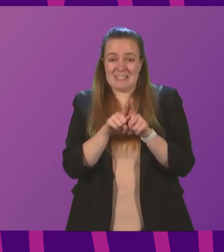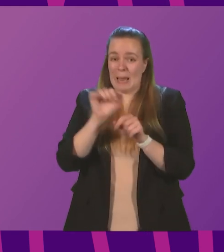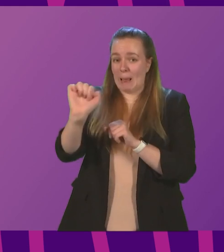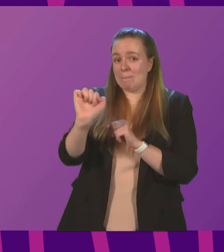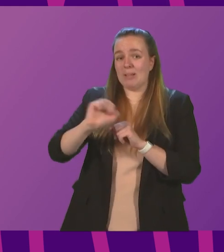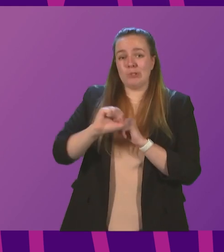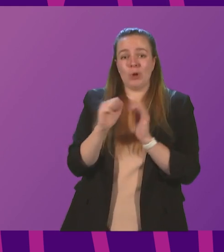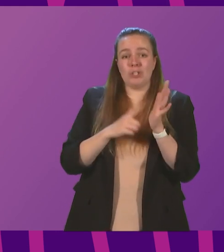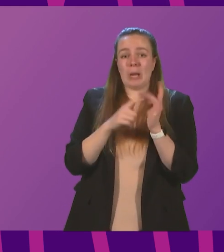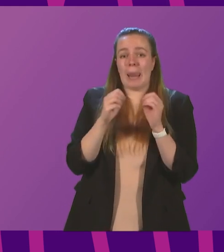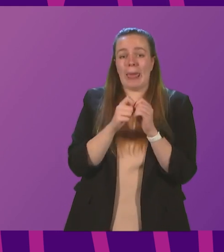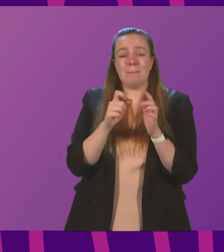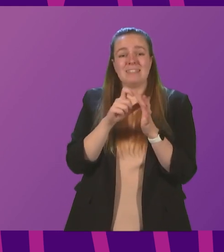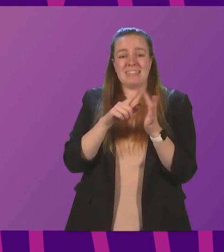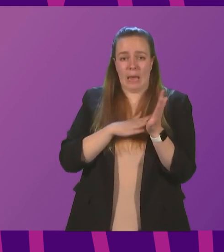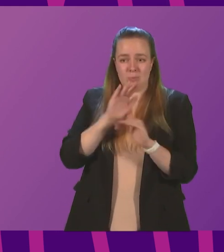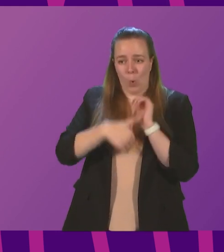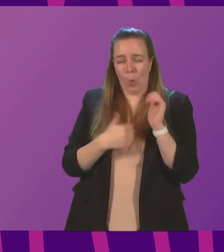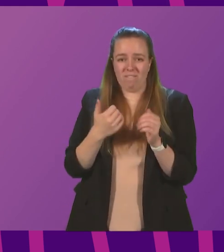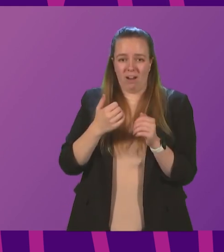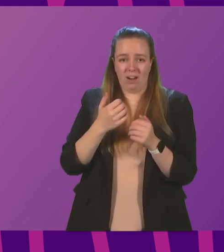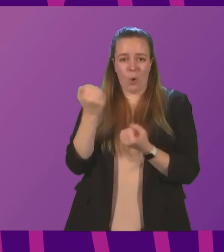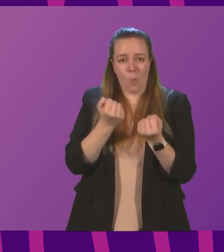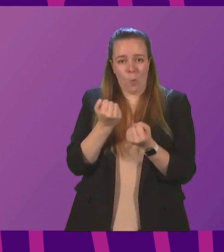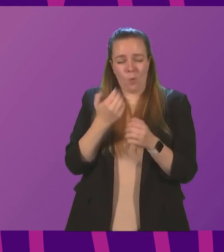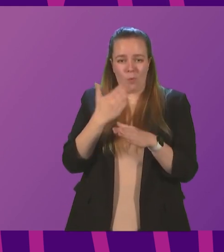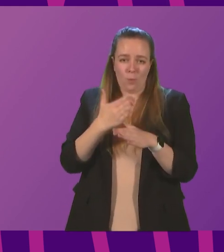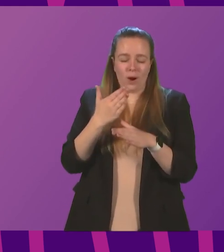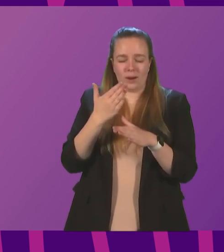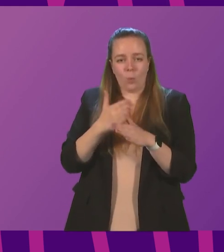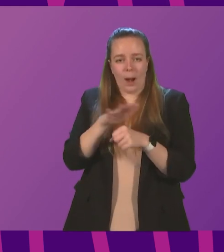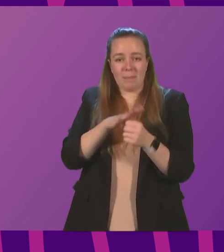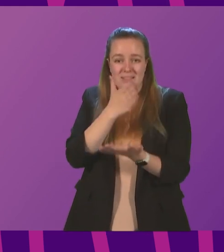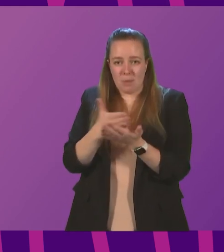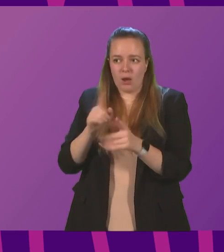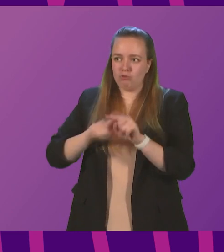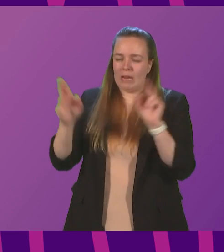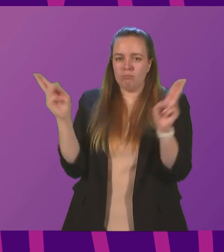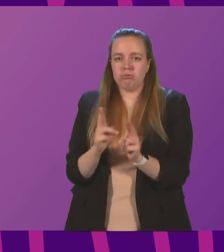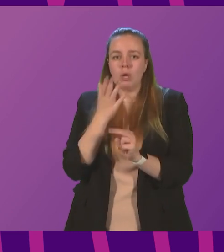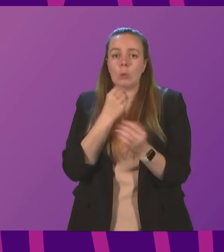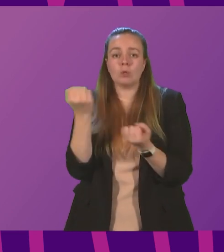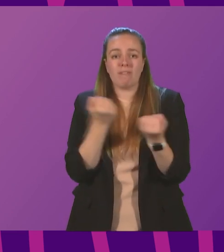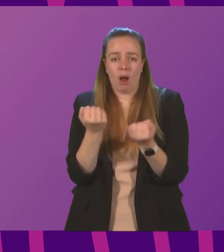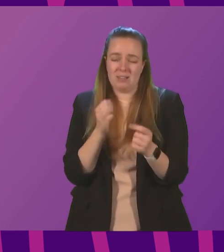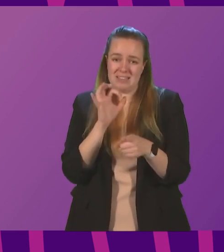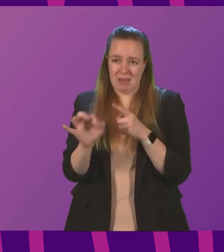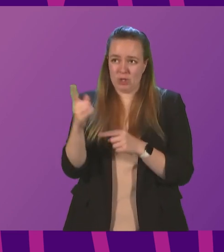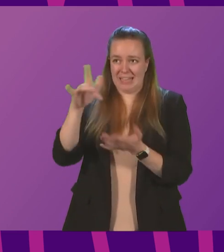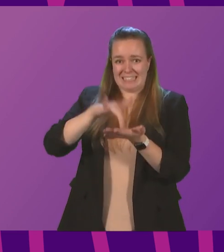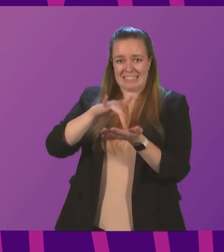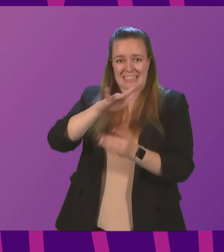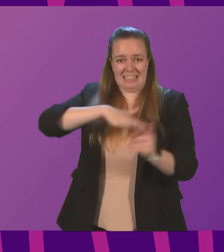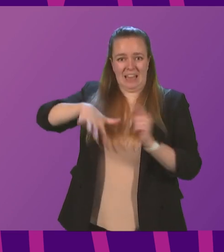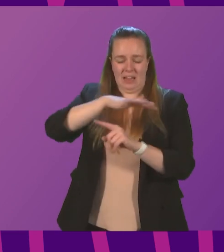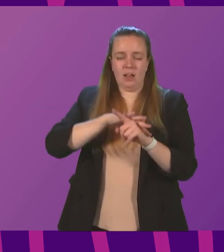Liberal Democrats on workplace parking, for example, when a really tough issue to try to reduce the use of cars, particularly in our urban centres, was put